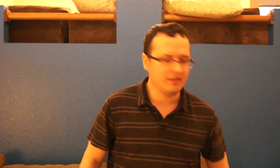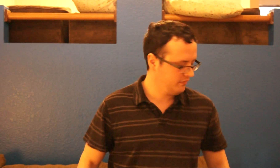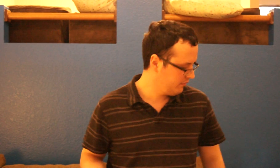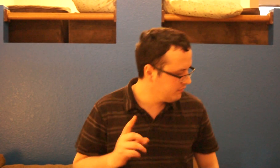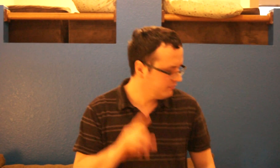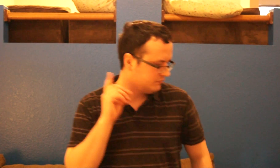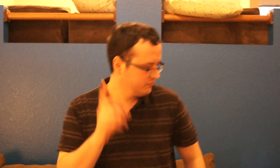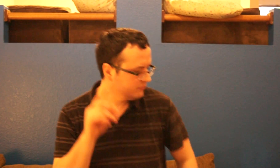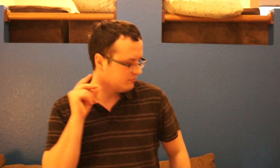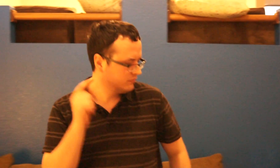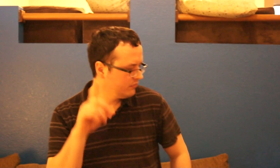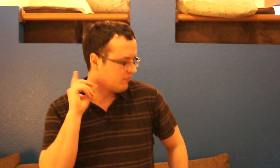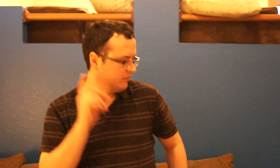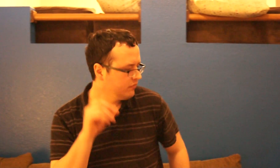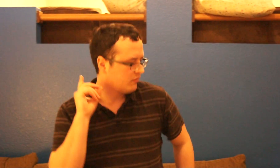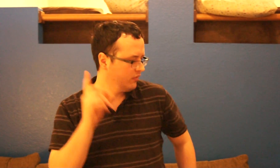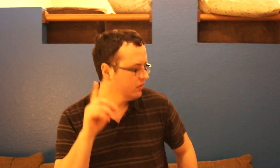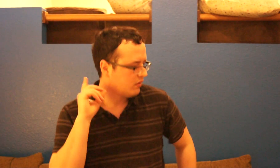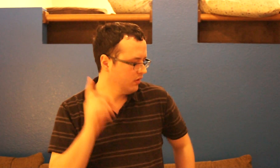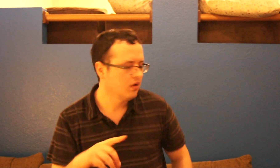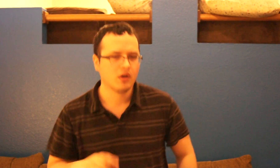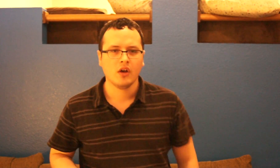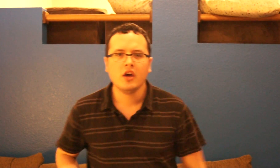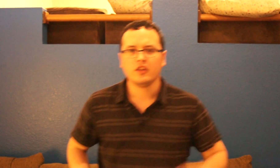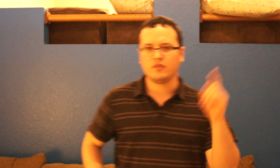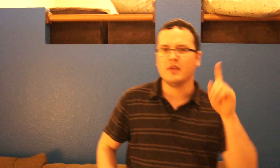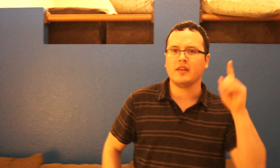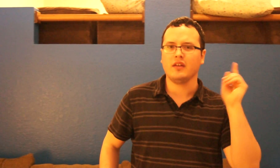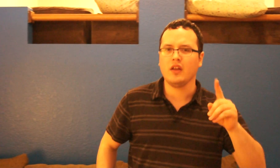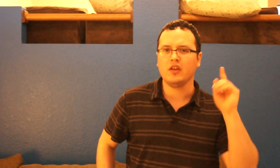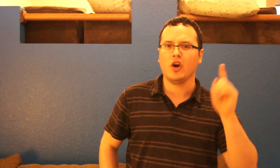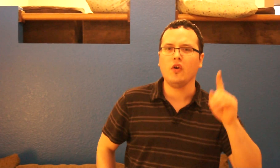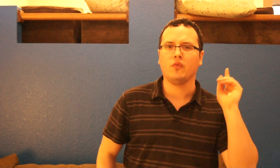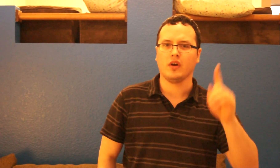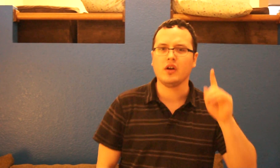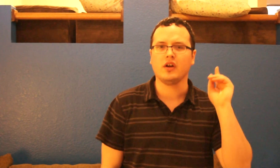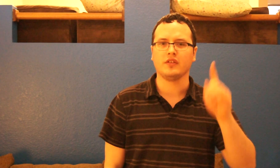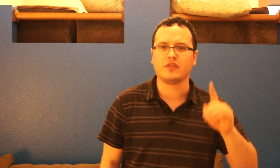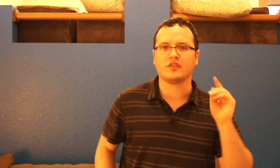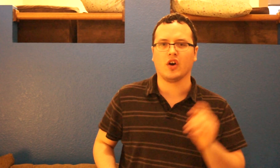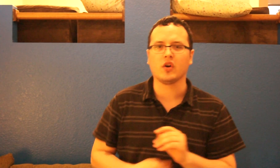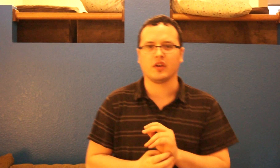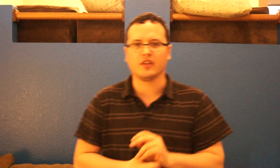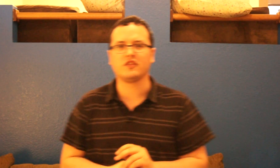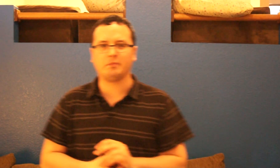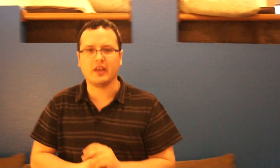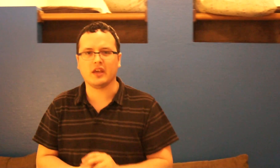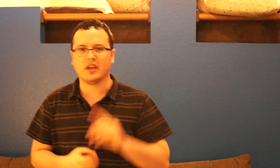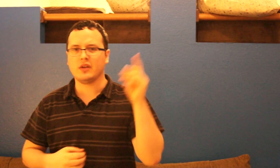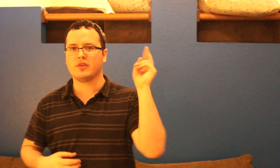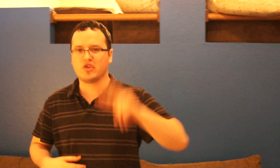spinning your world is so conspiritual